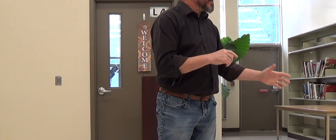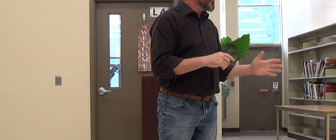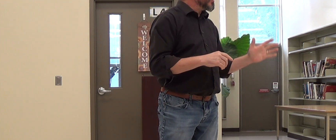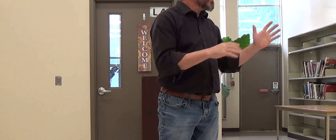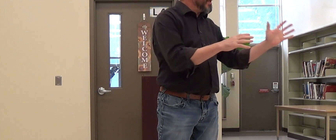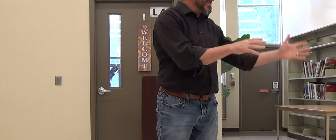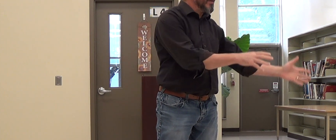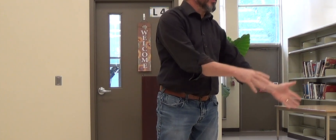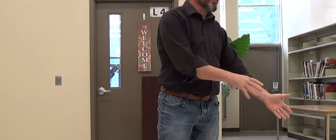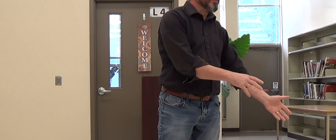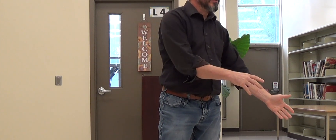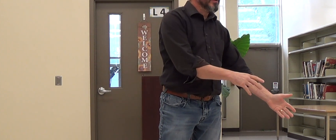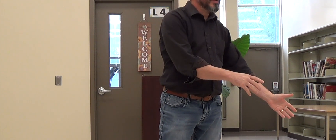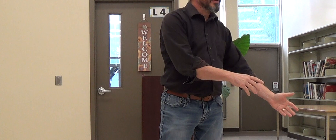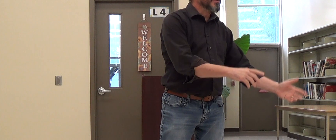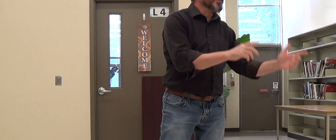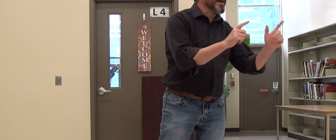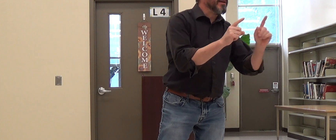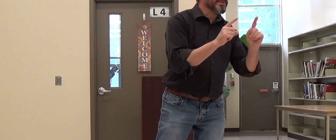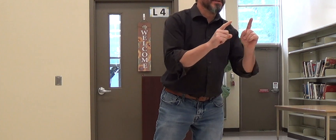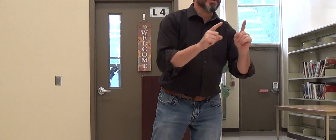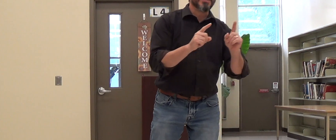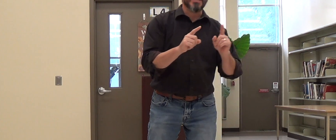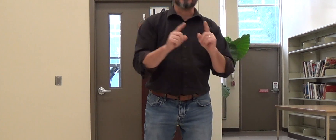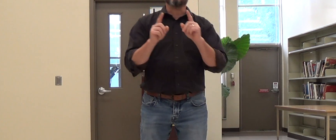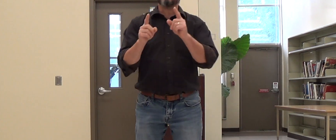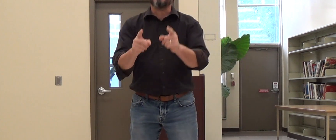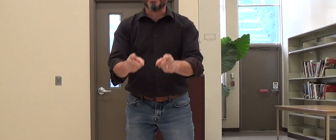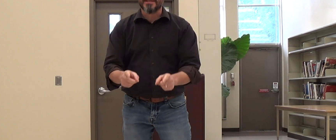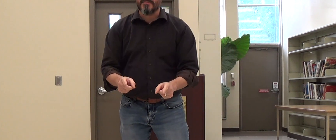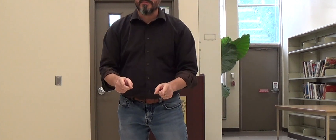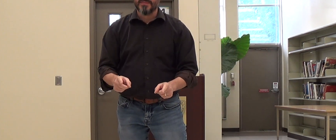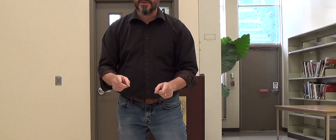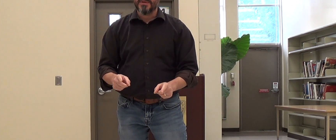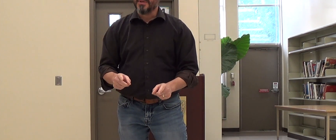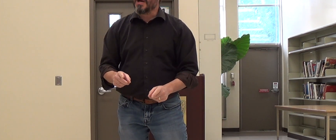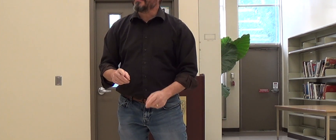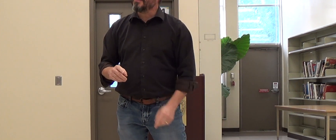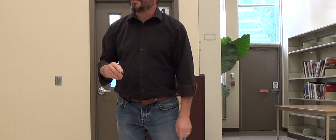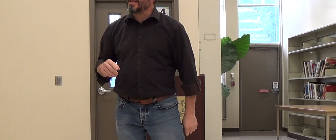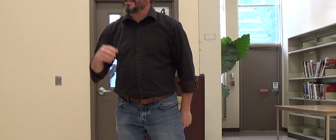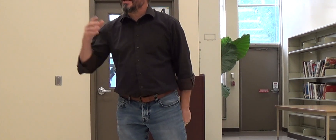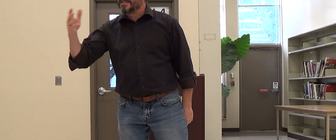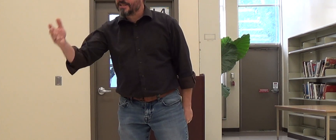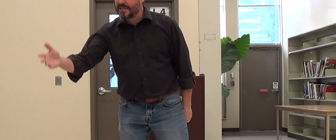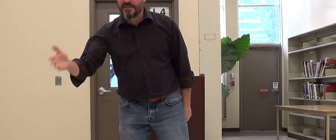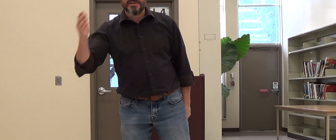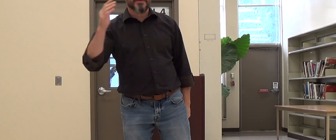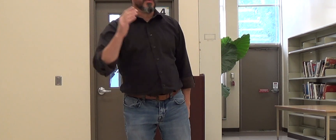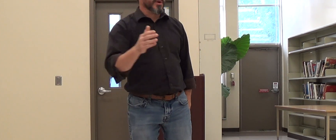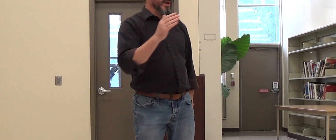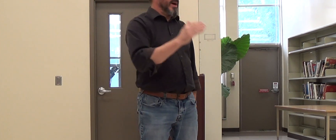someone's behavior, you have to understand what motivates them. You have to understand the incentives that they're working on.